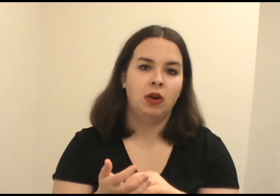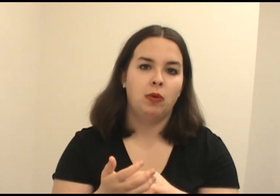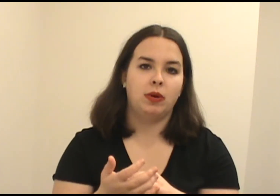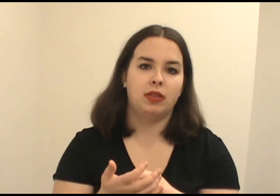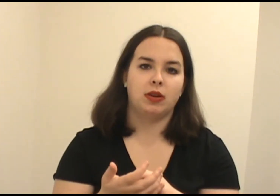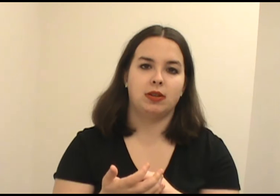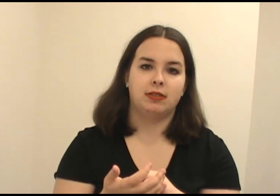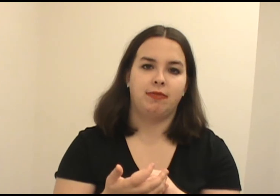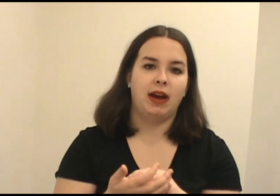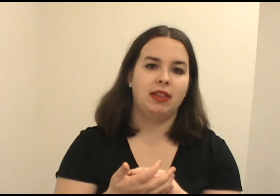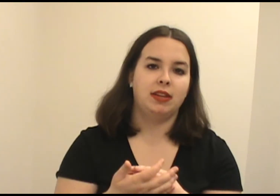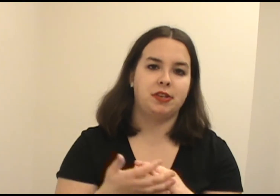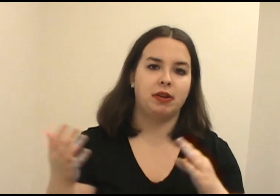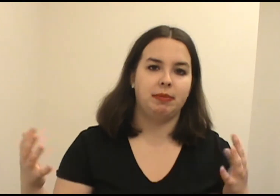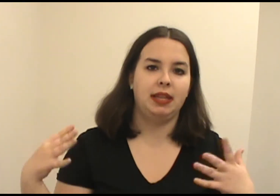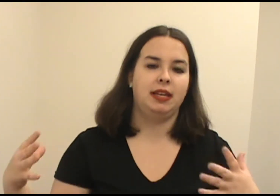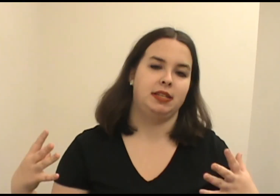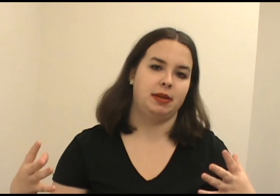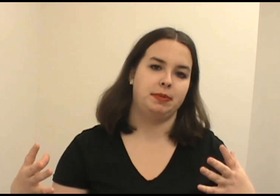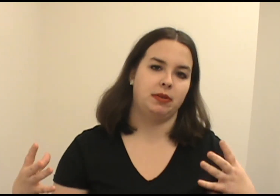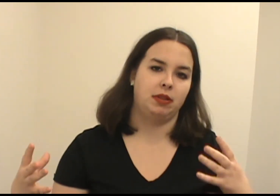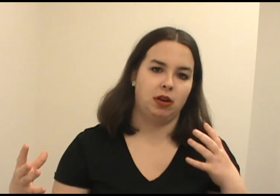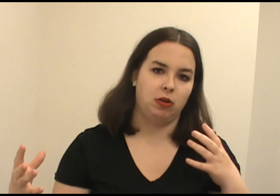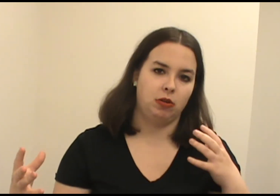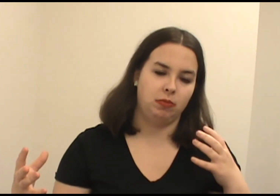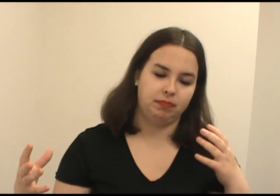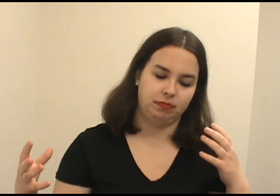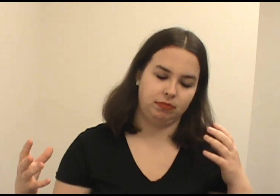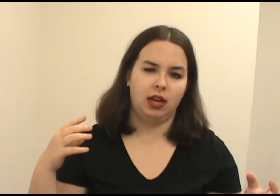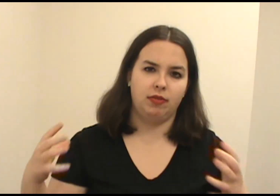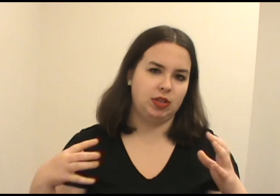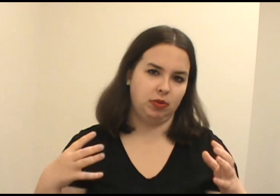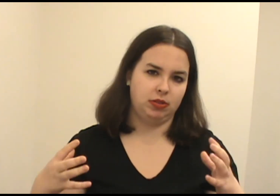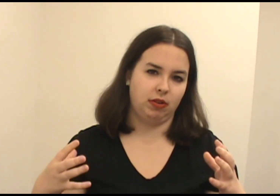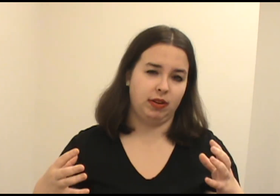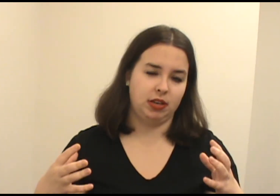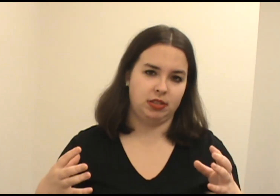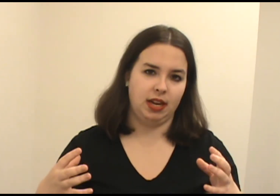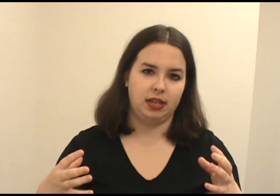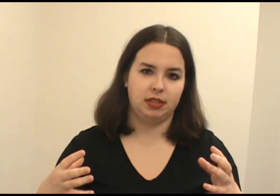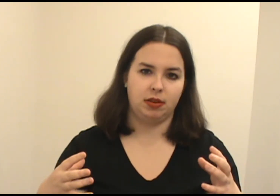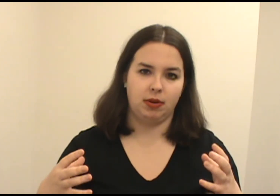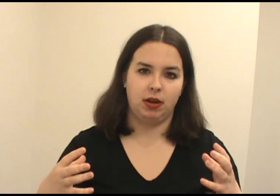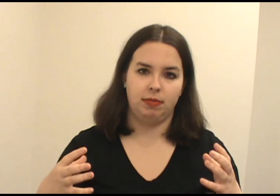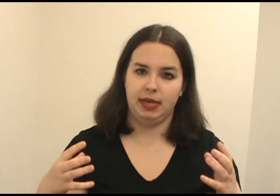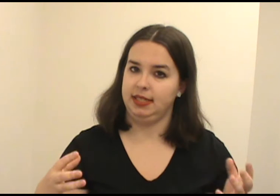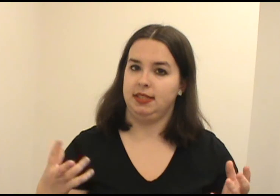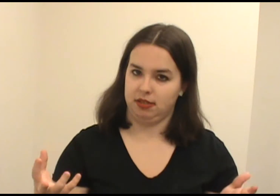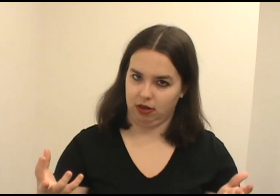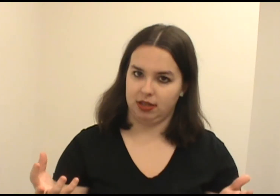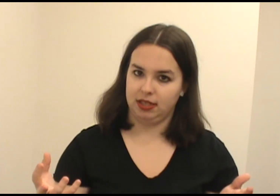With the girls finally sharing by the end of this episode their whole individual sort of understandings around Maisie's darkness.